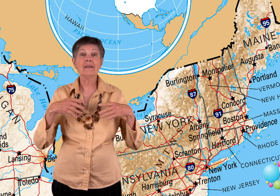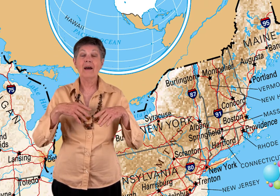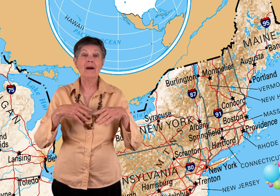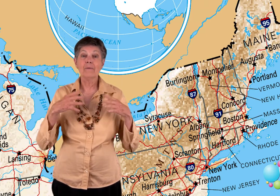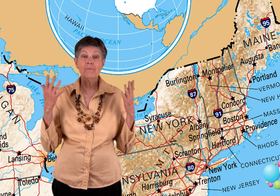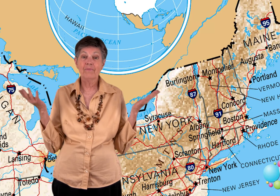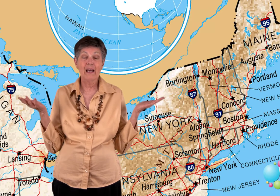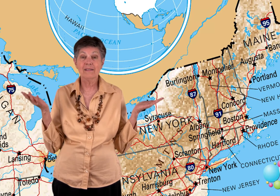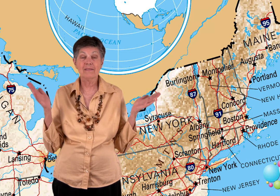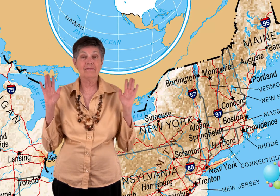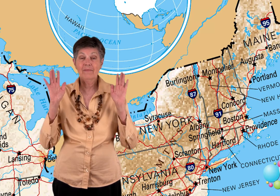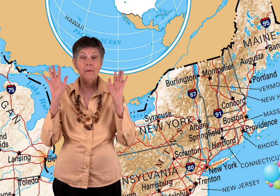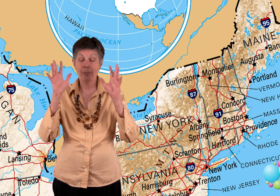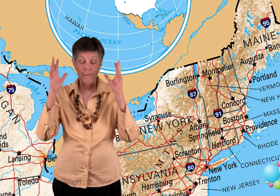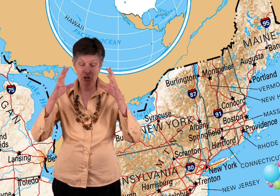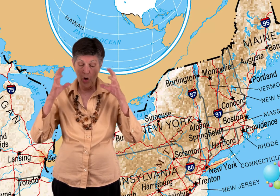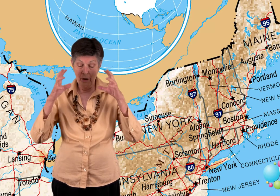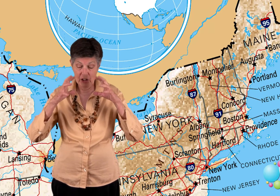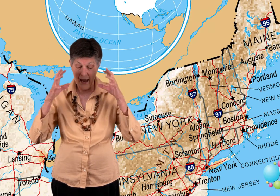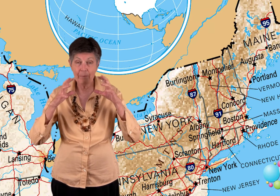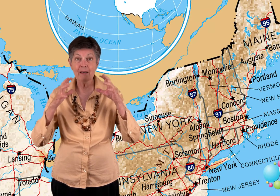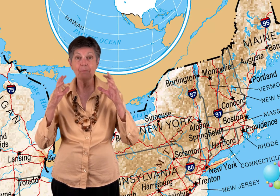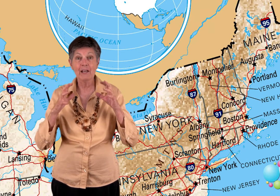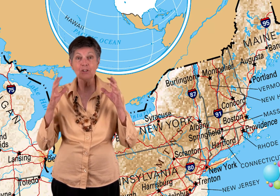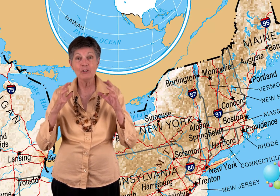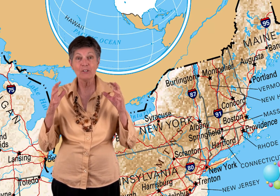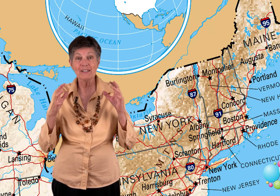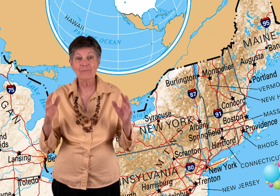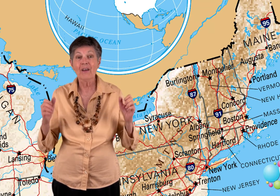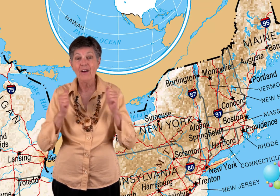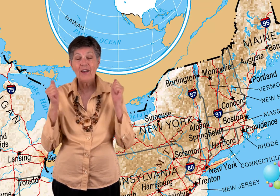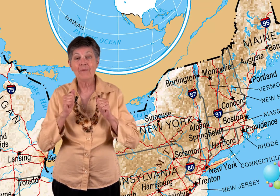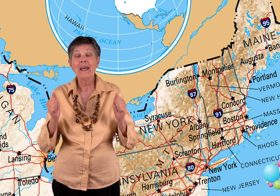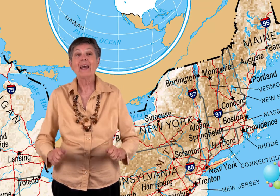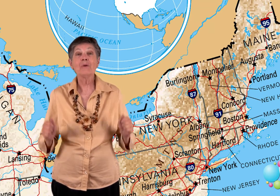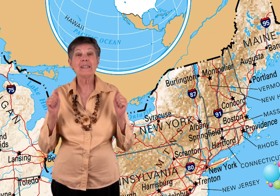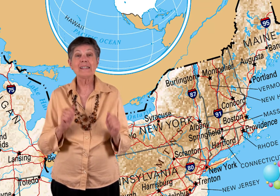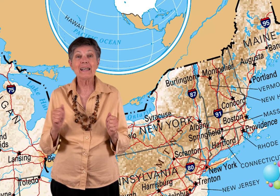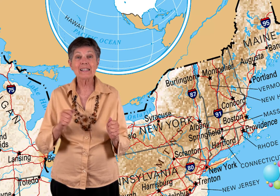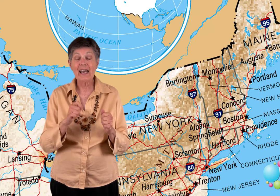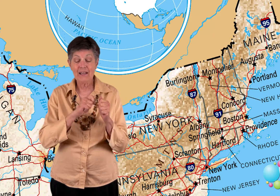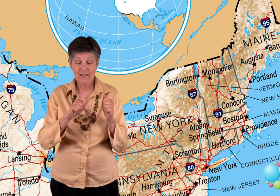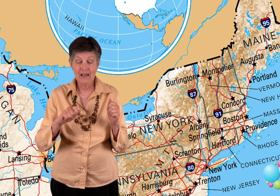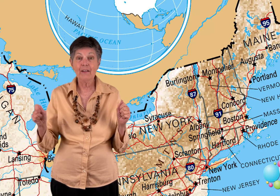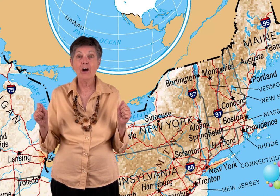that's, I mean, so much happened in Massachusetts. Okay, it was the sixth state to sign the